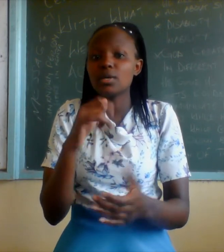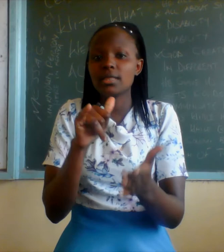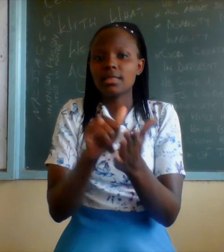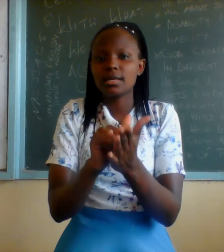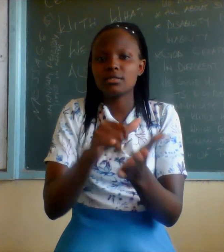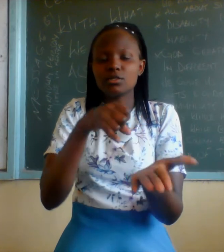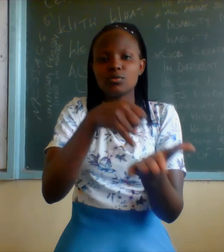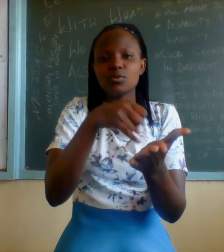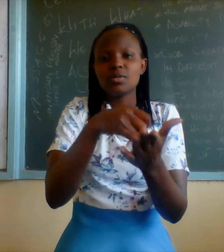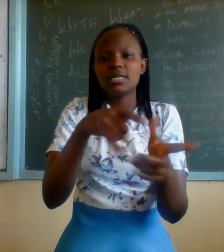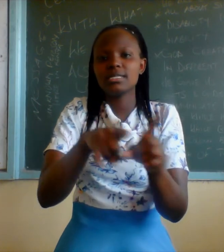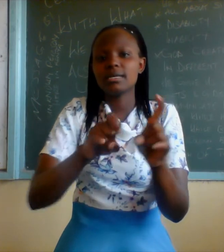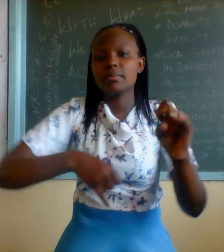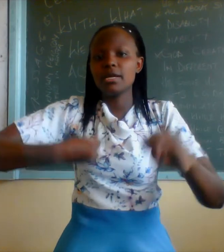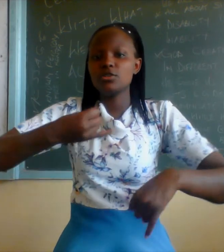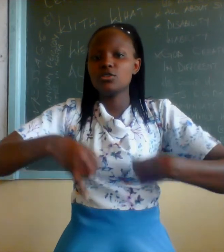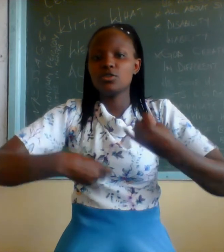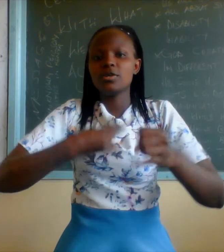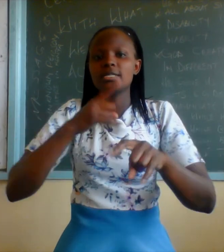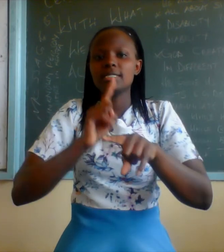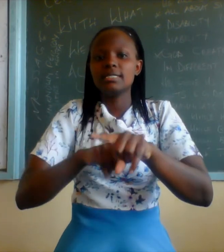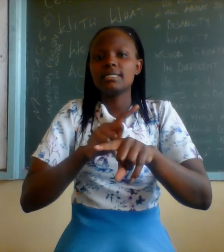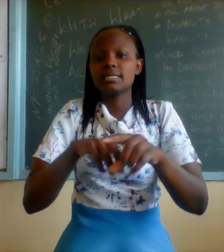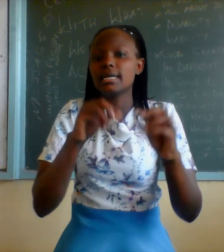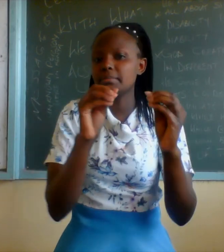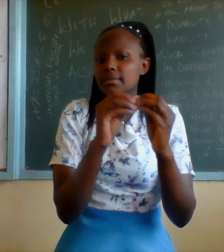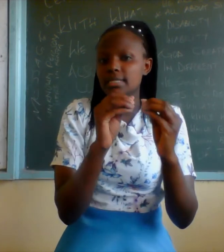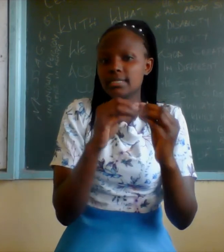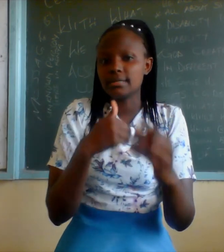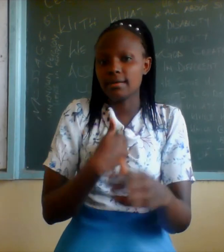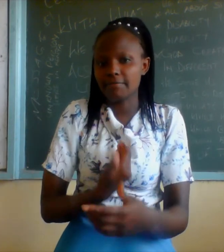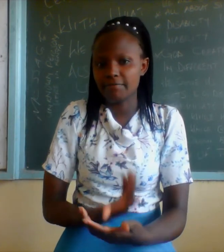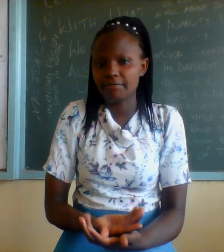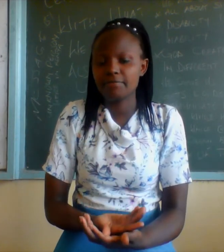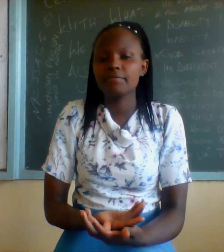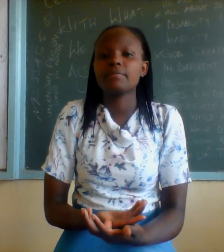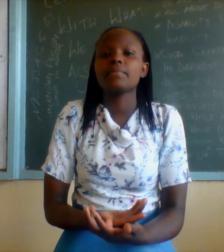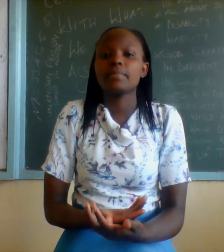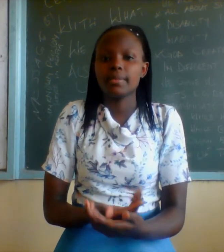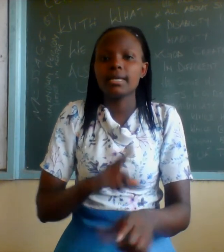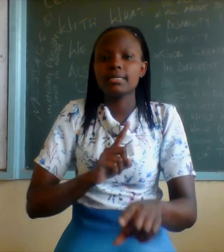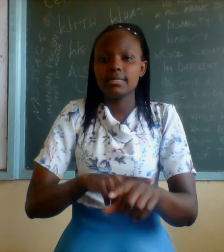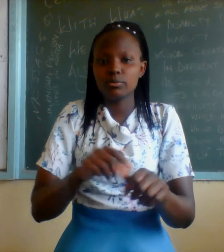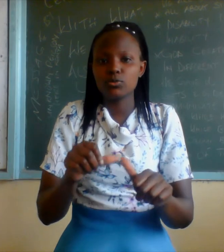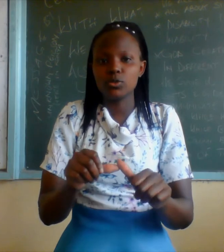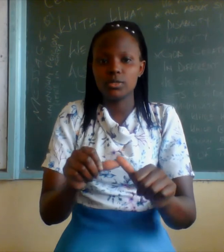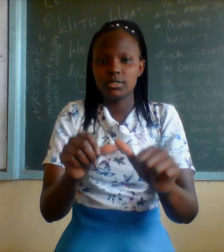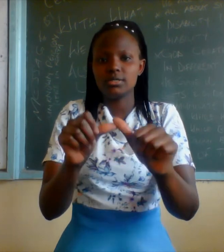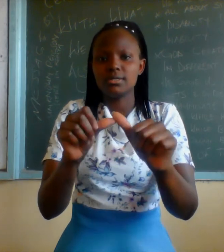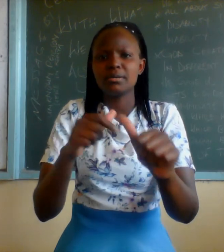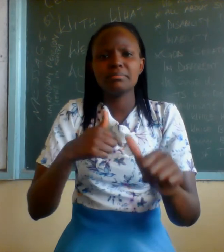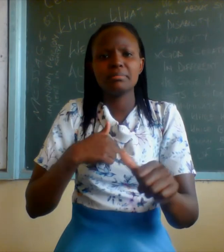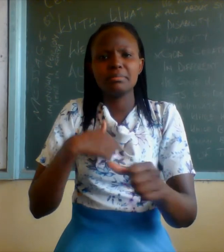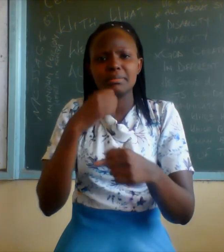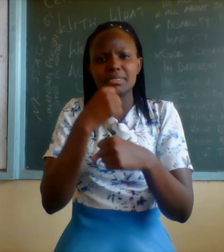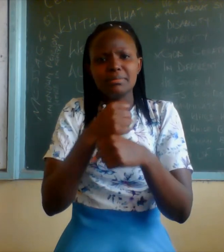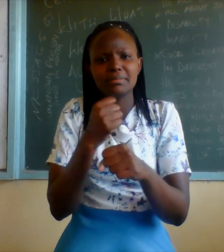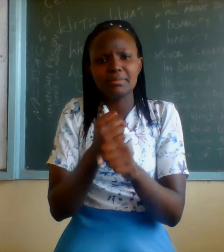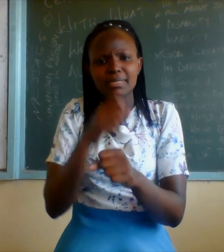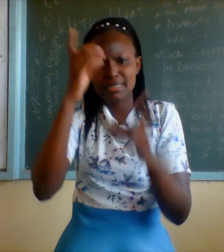these establishments. As time progressed, I made a big decision that